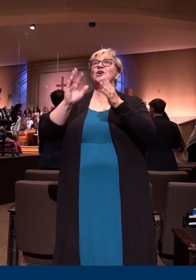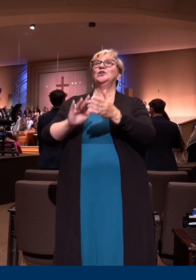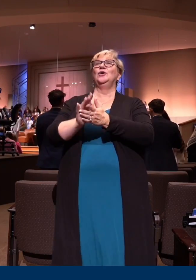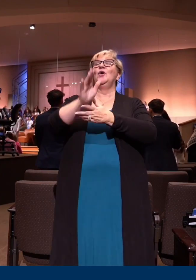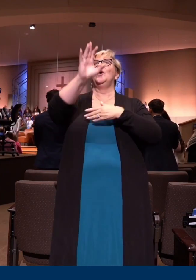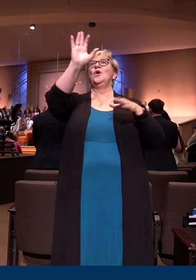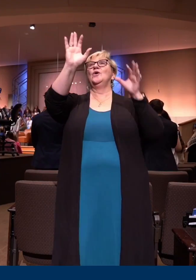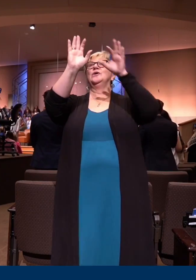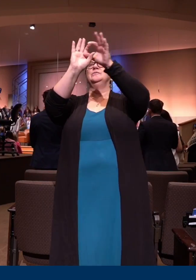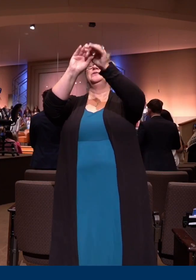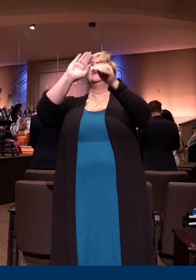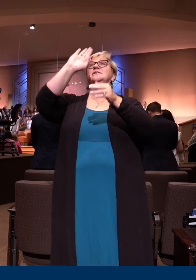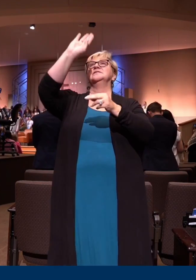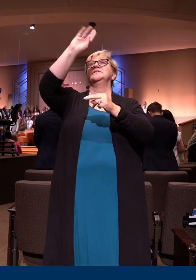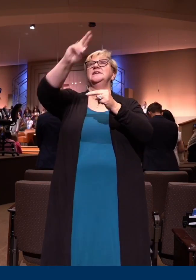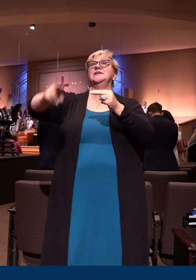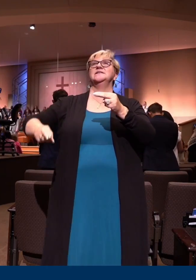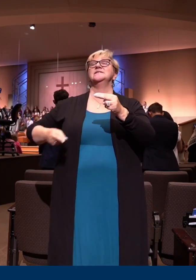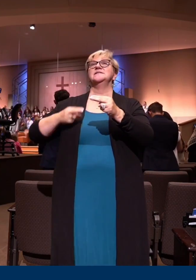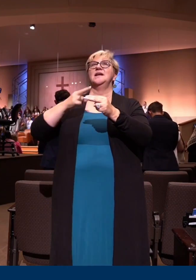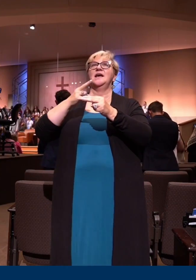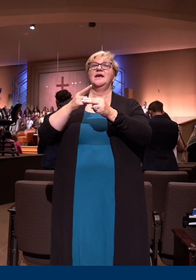Glory to His name.